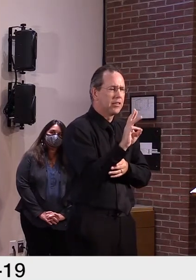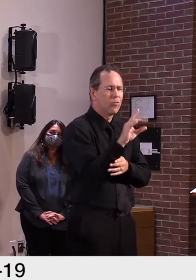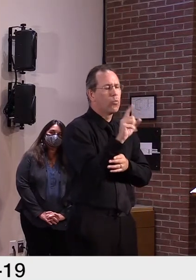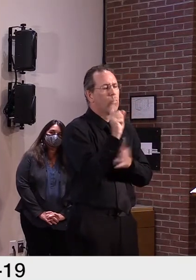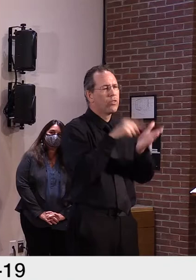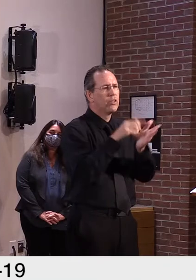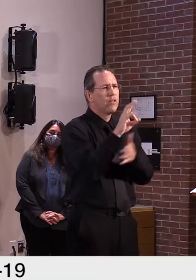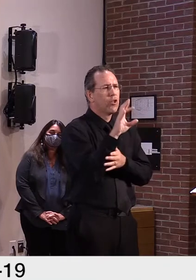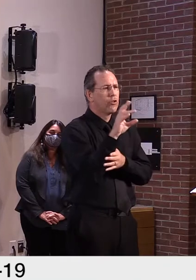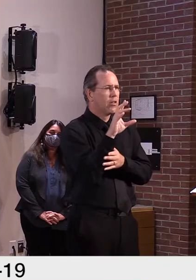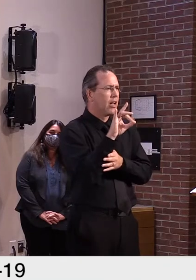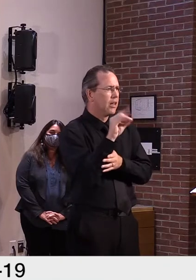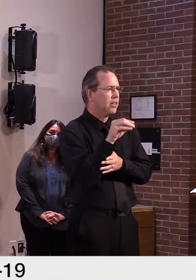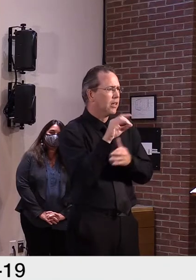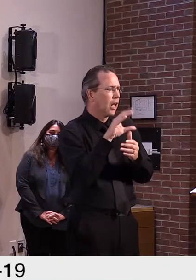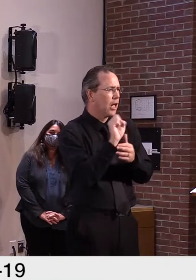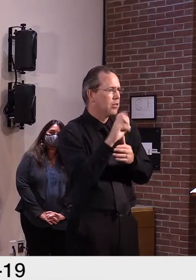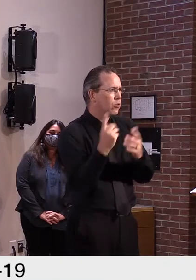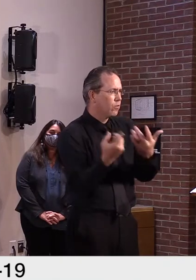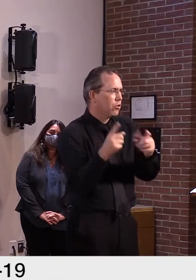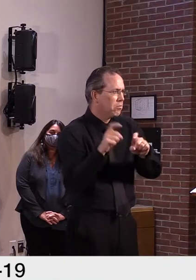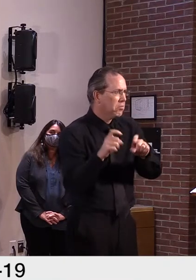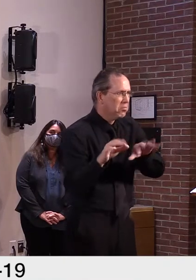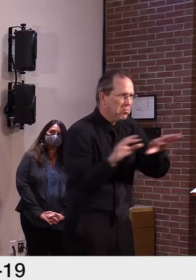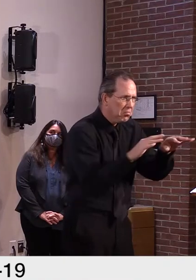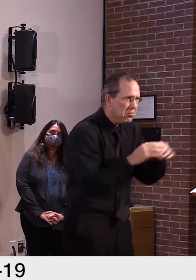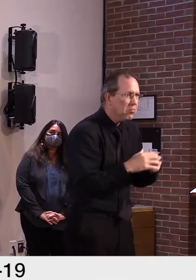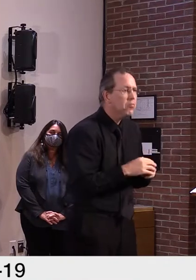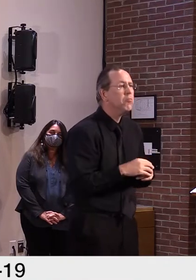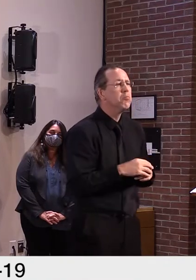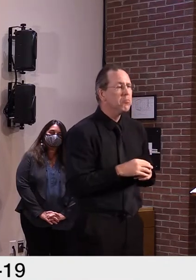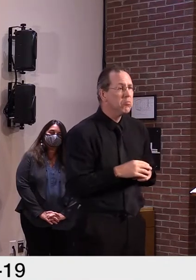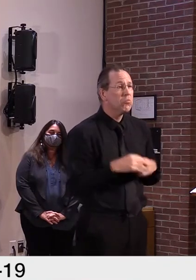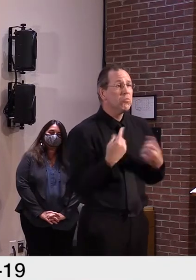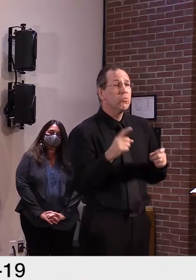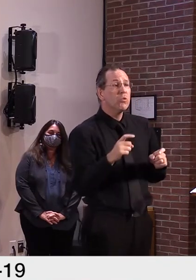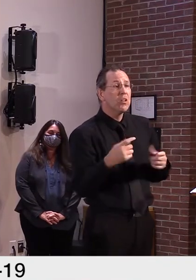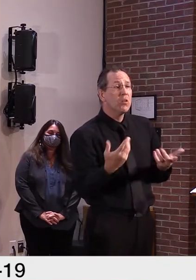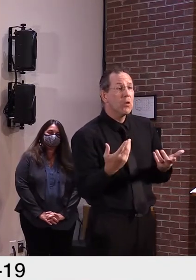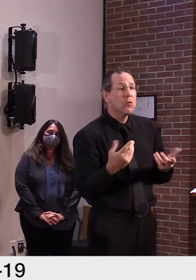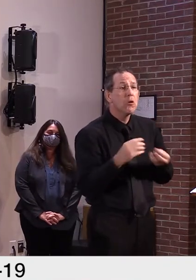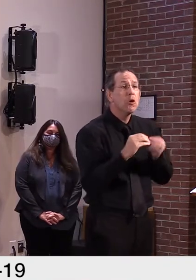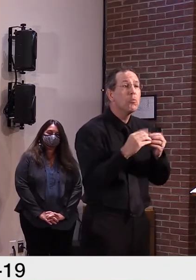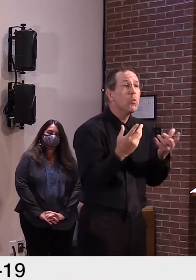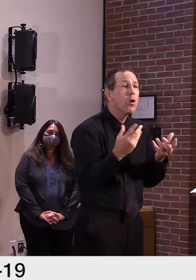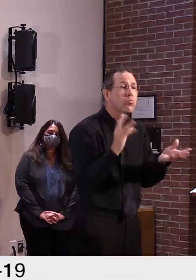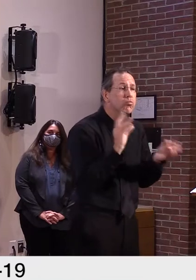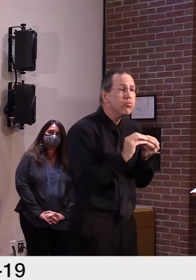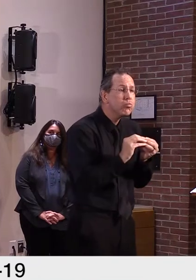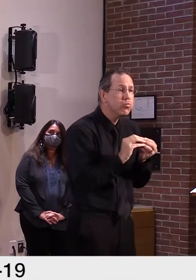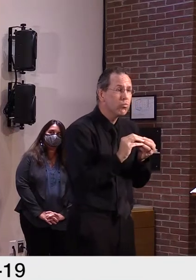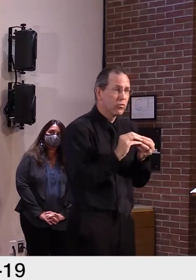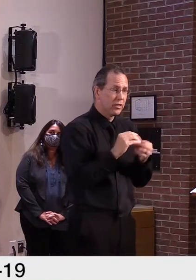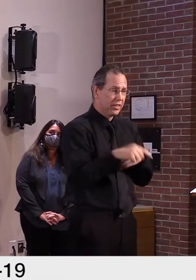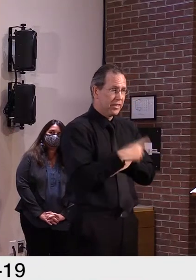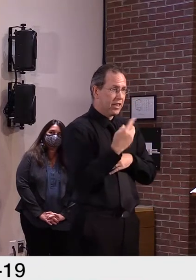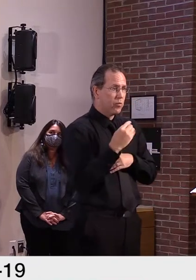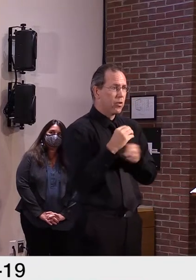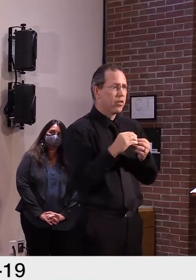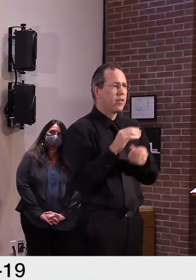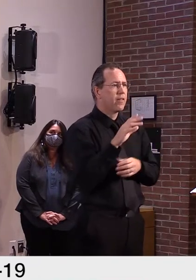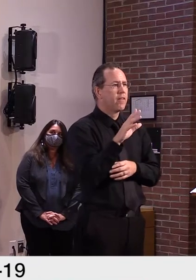We're on the 59th day without any deaths. We've had a total of 58 deaths.